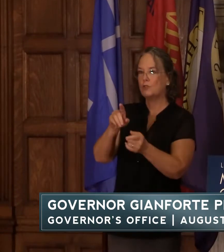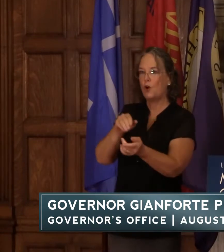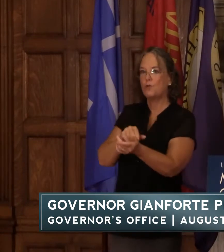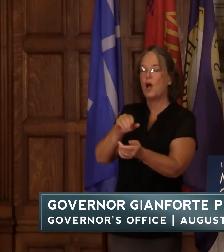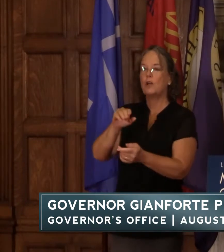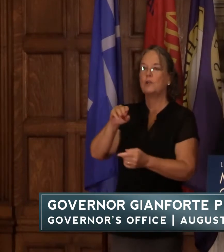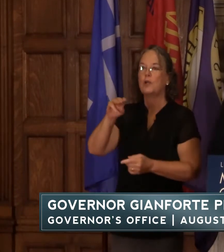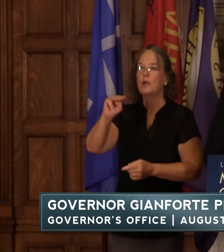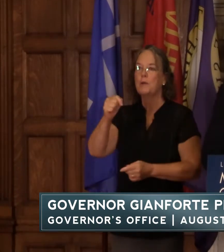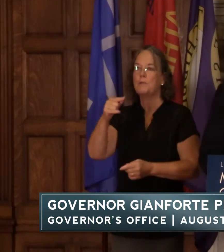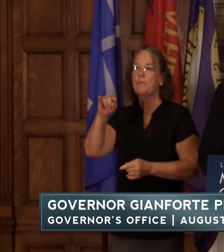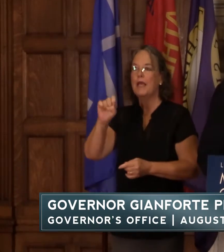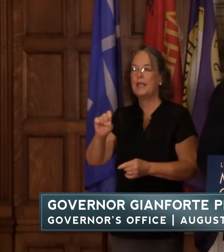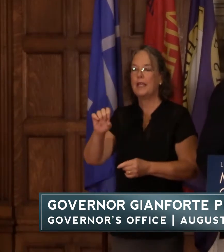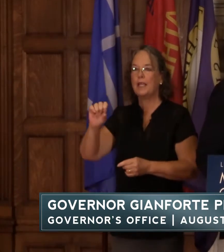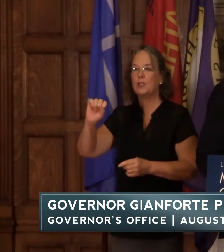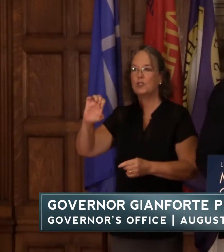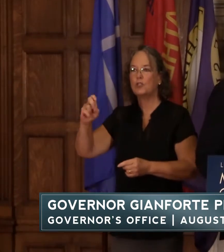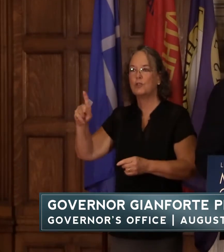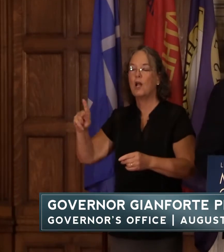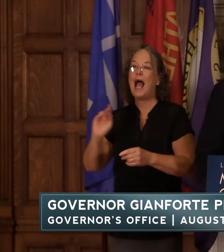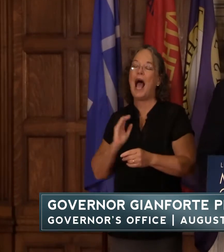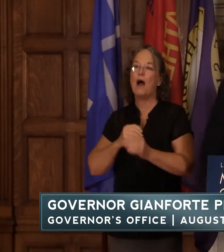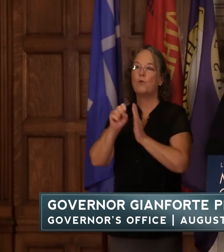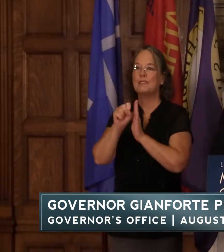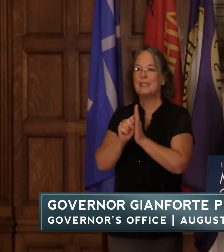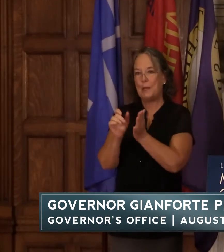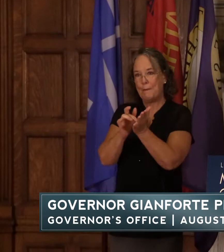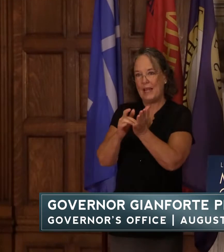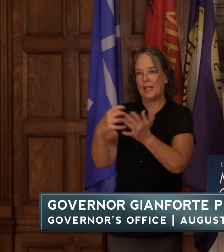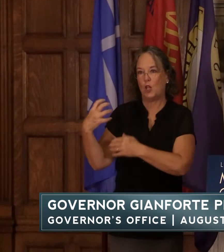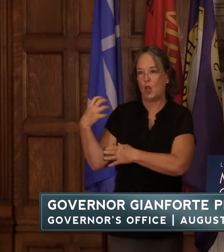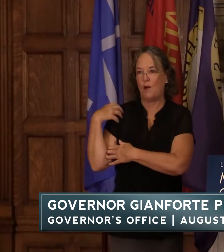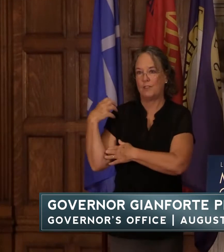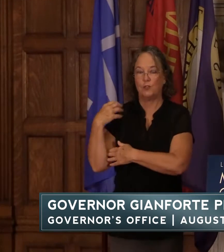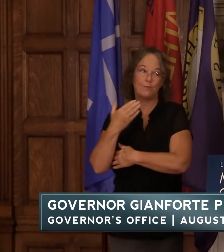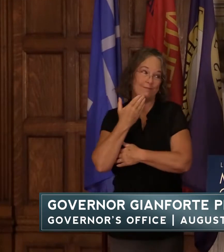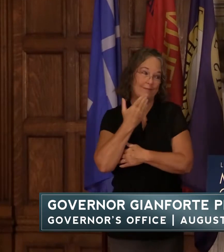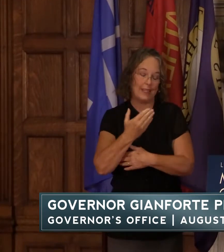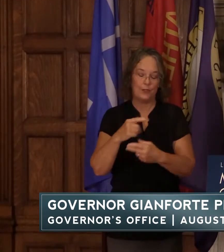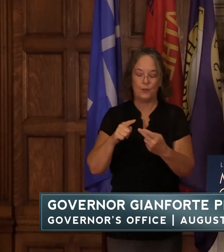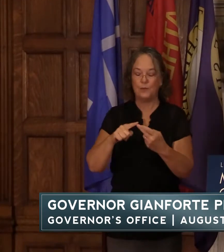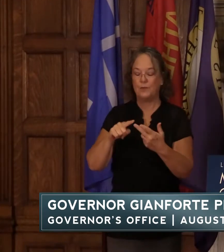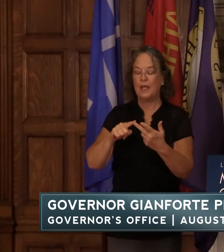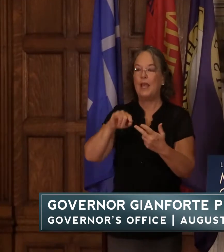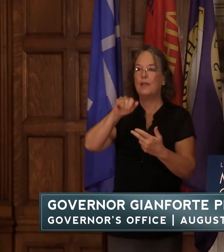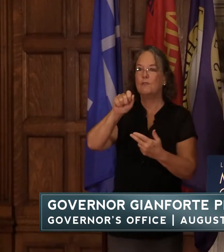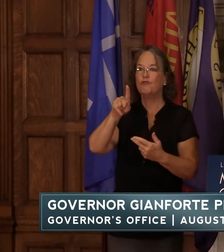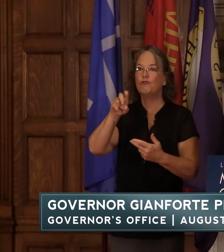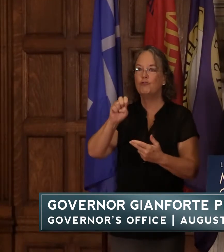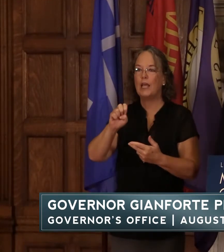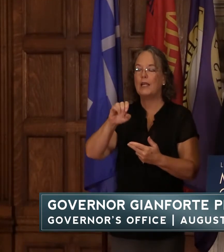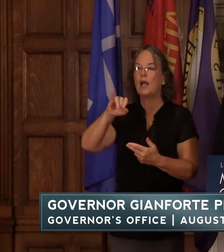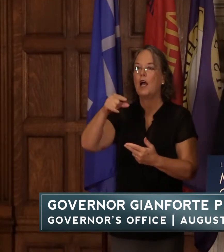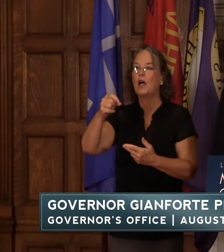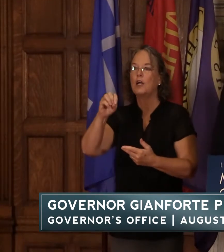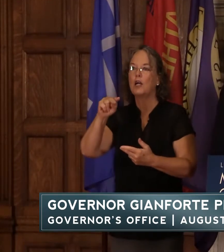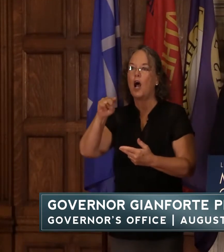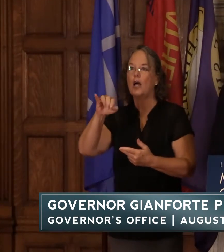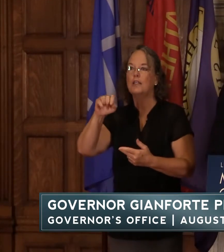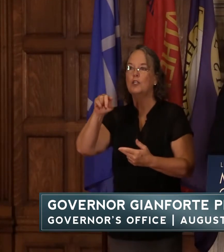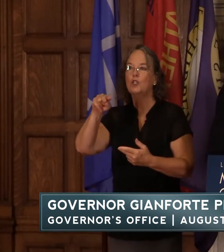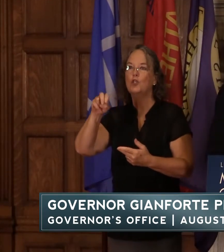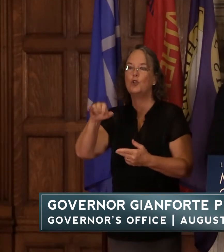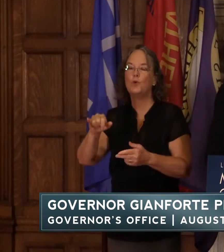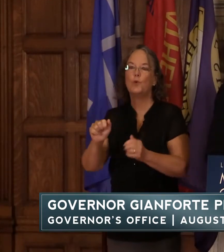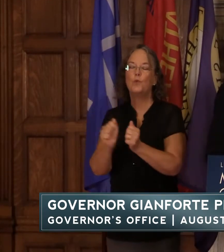shamanik here today our state medical officer thank you for joining us and jake gone you with the montana department of